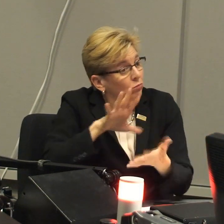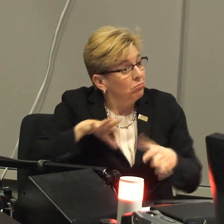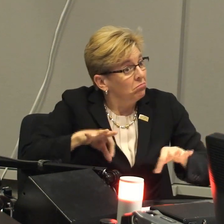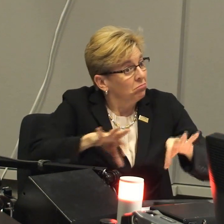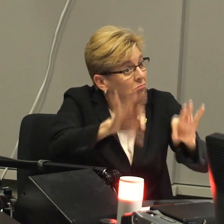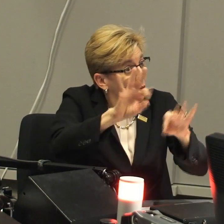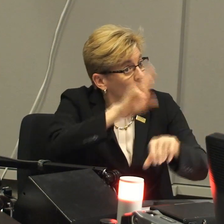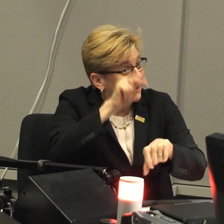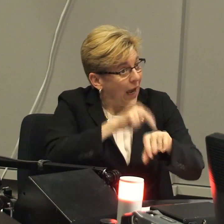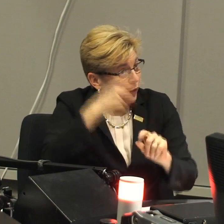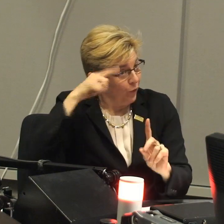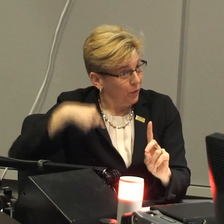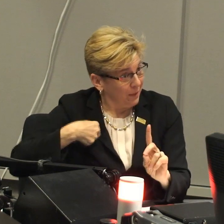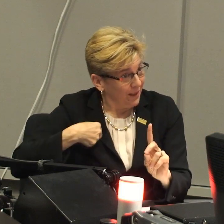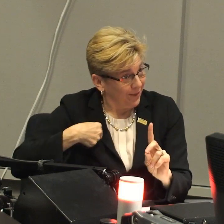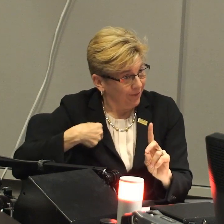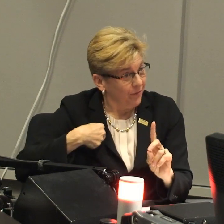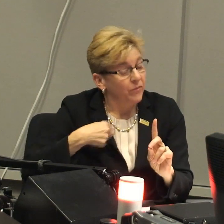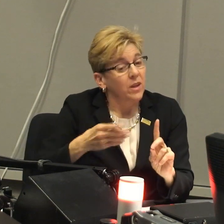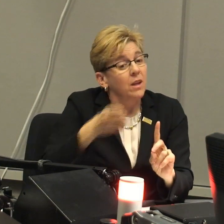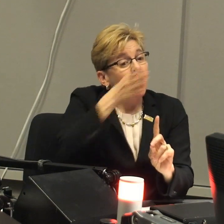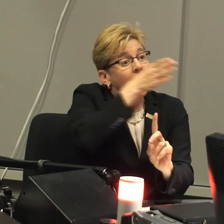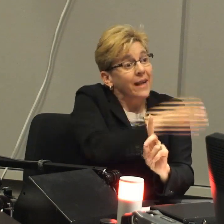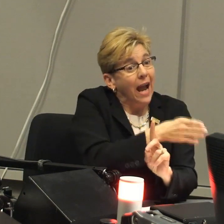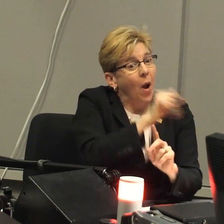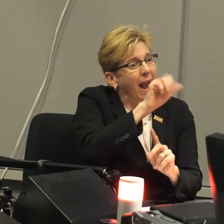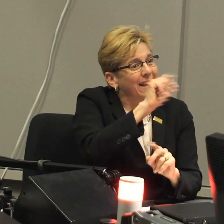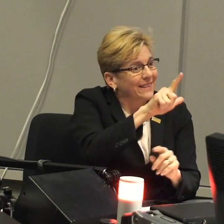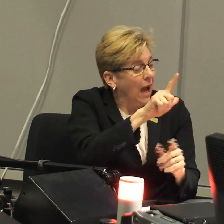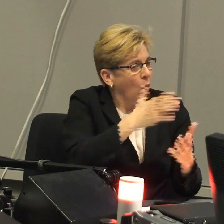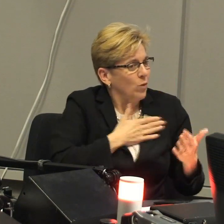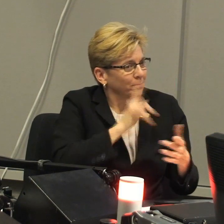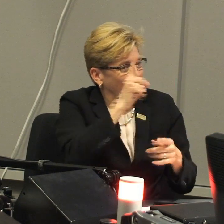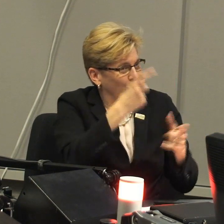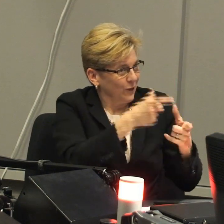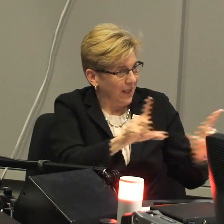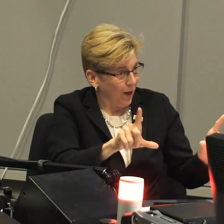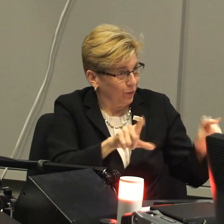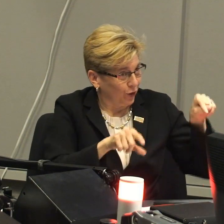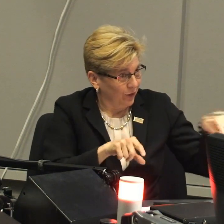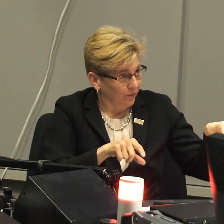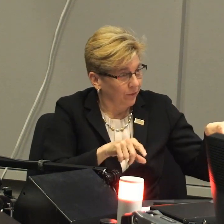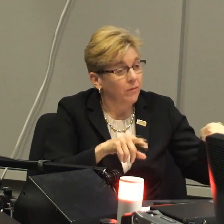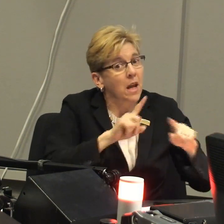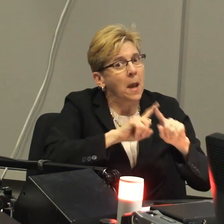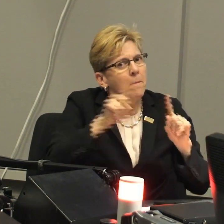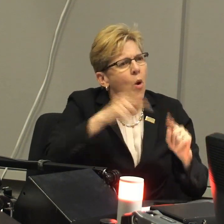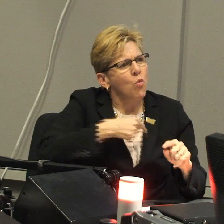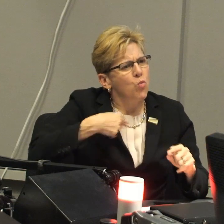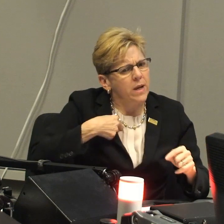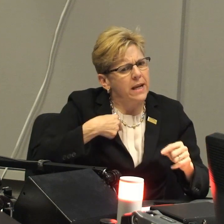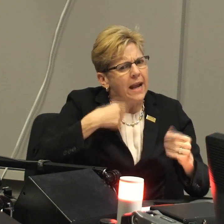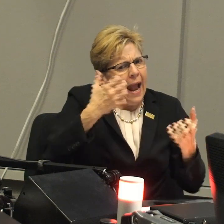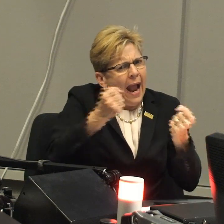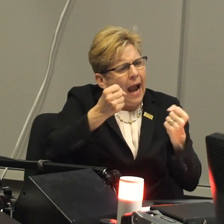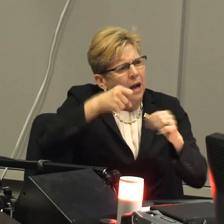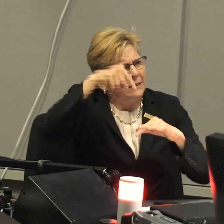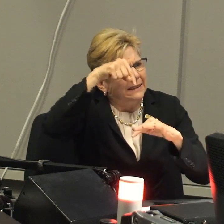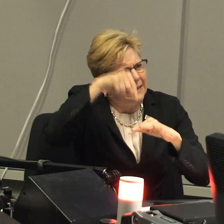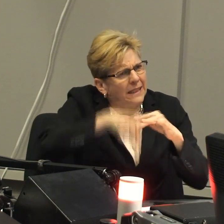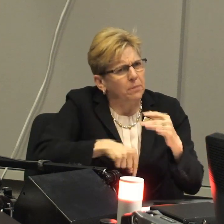materials available everywhere around the house. And so picking up English was natural for me. ASL, of course, was my first language.